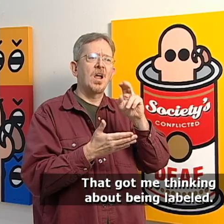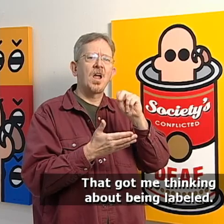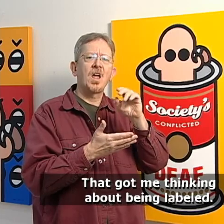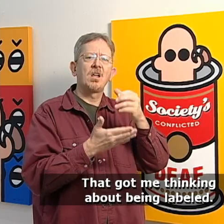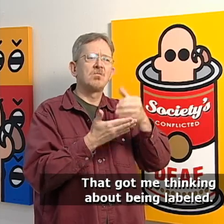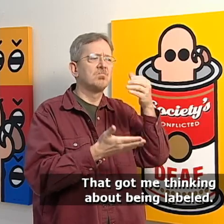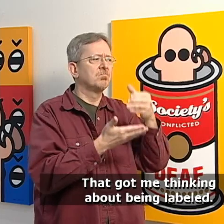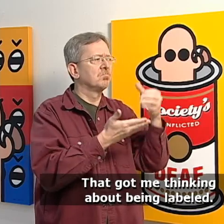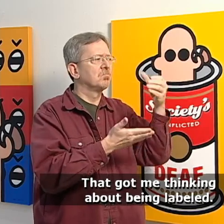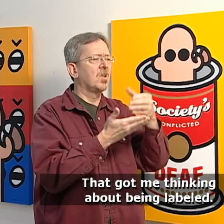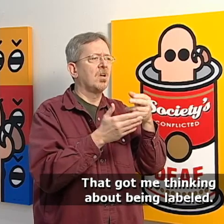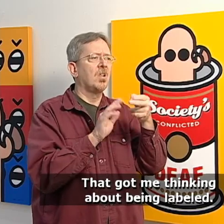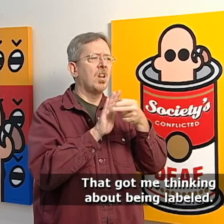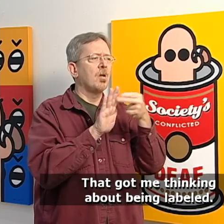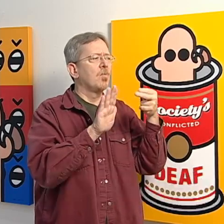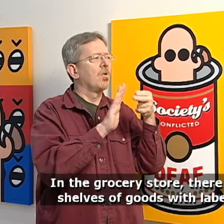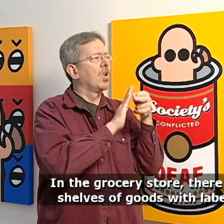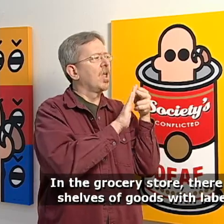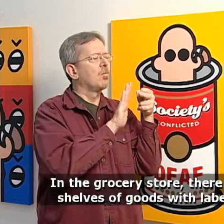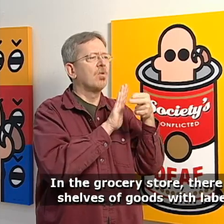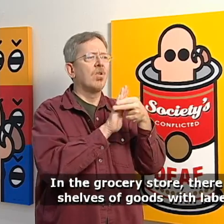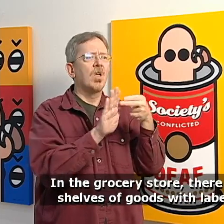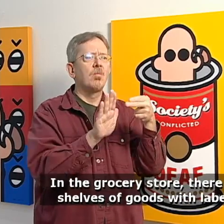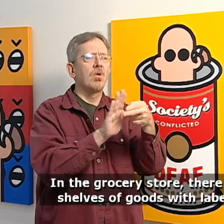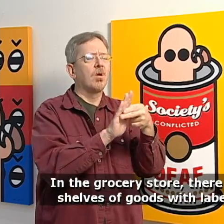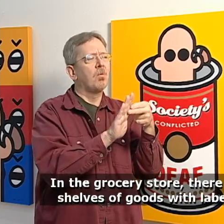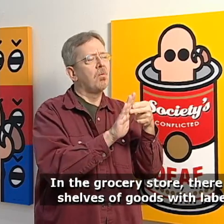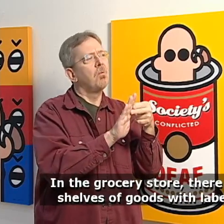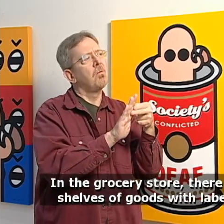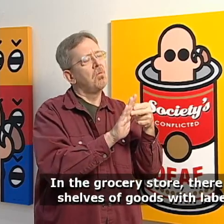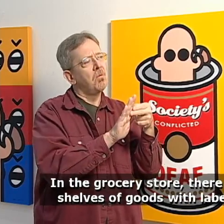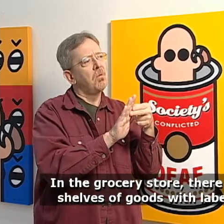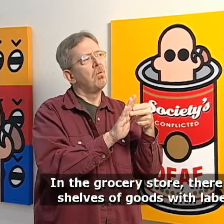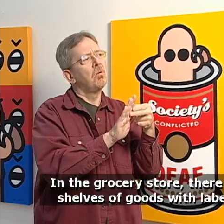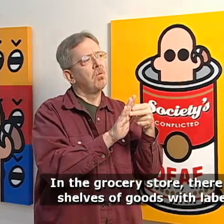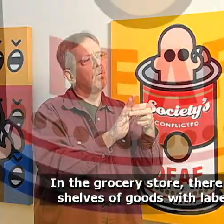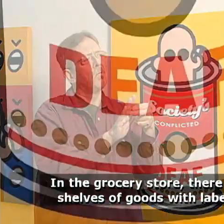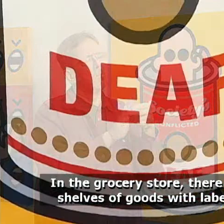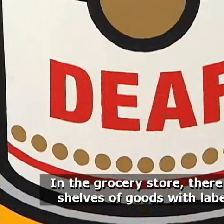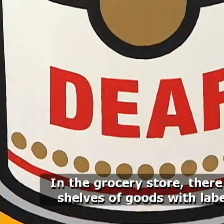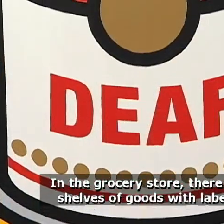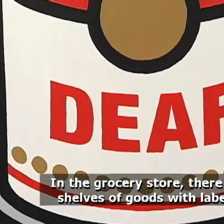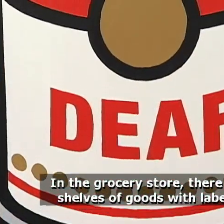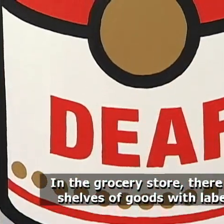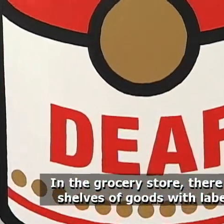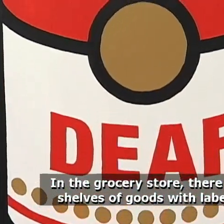about being labeled. In the grocery store there are shelves of goods with labels.